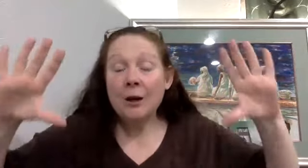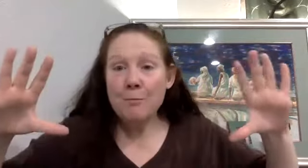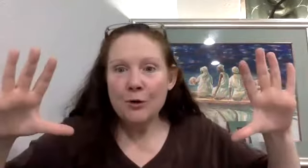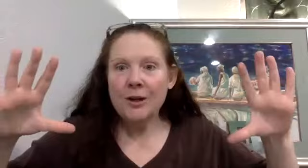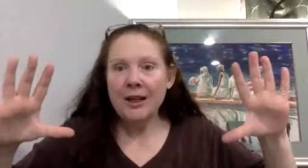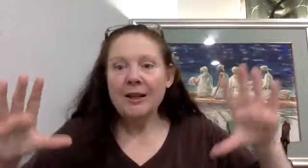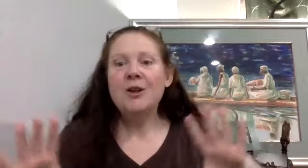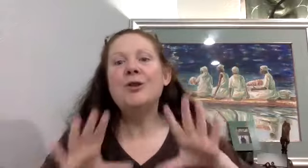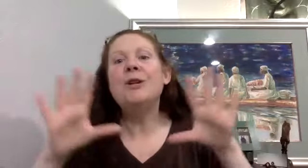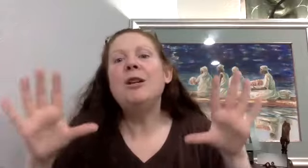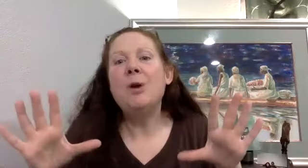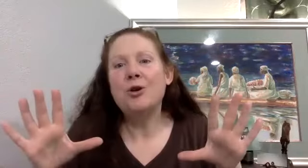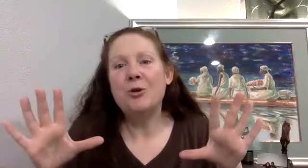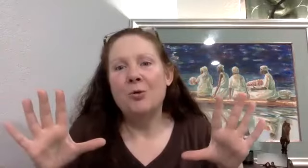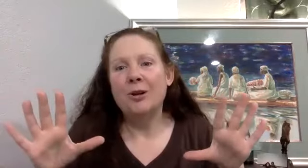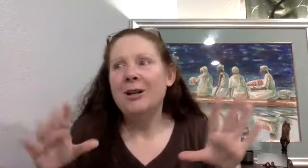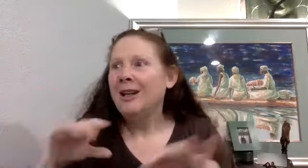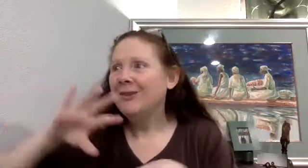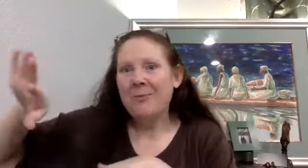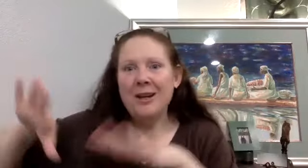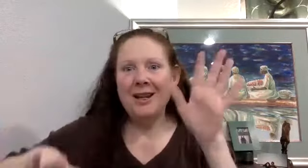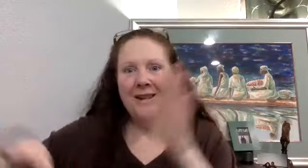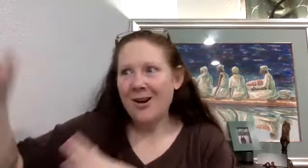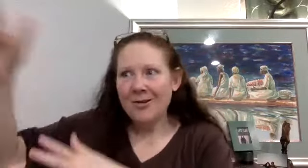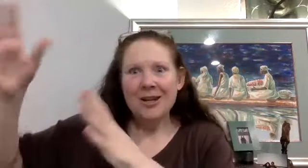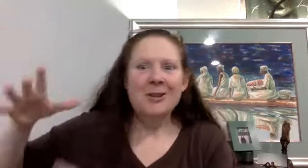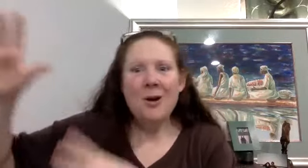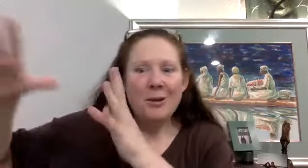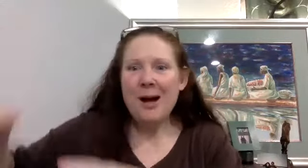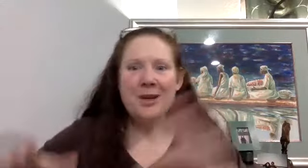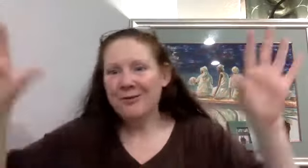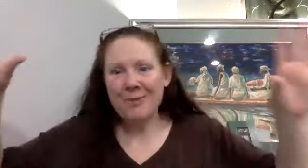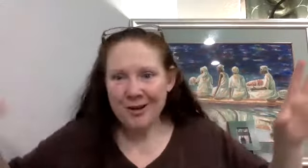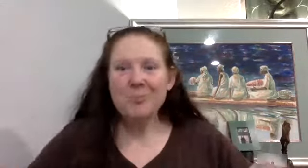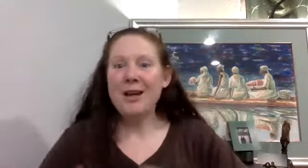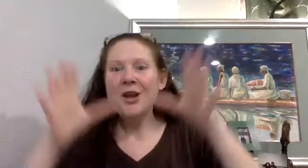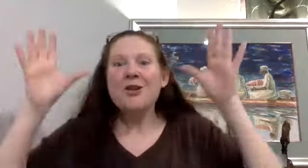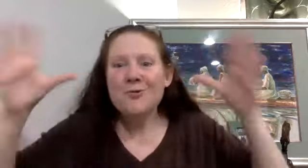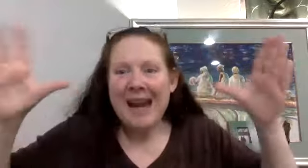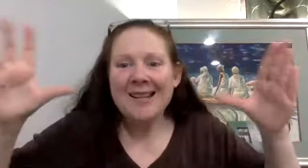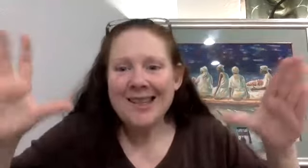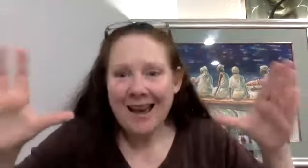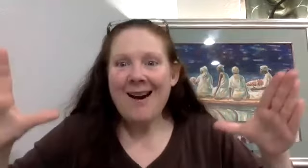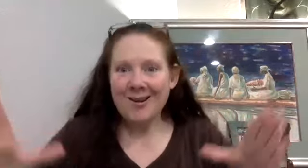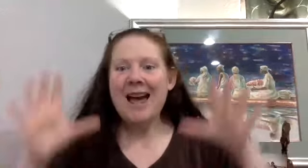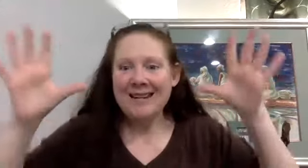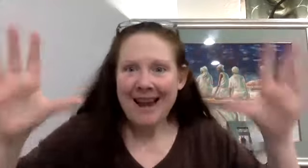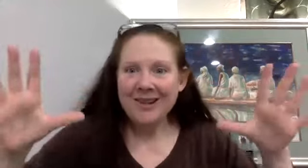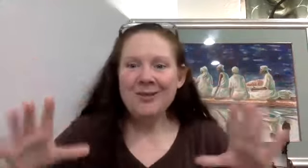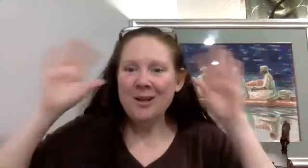community, you're doing the emotional work. If somebody, you know, stole a pumpkin from another place, you dance that out that night. You'd be